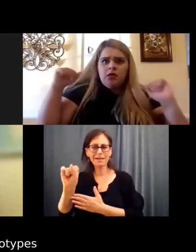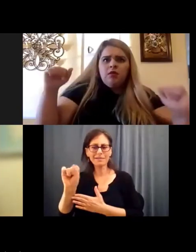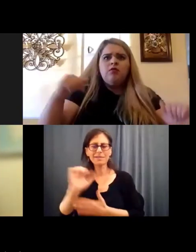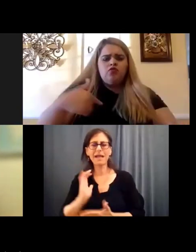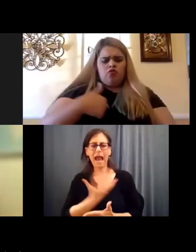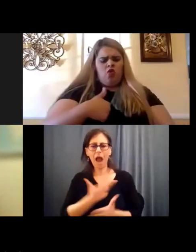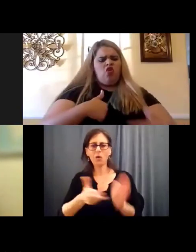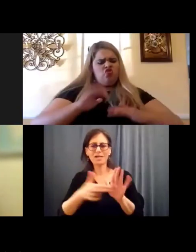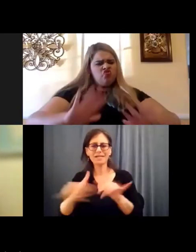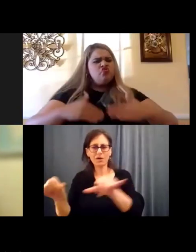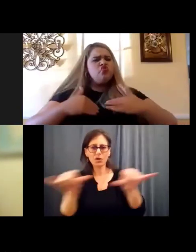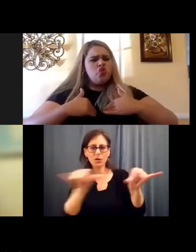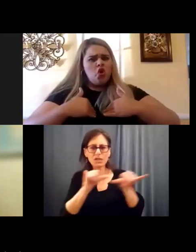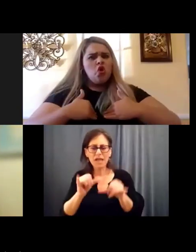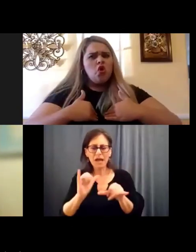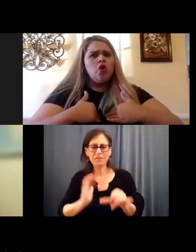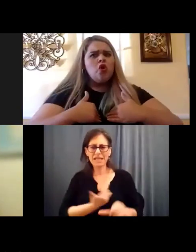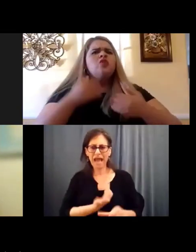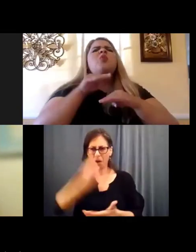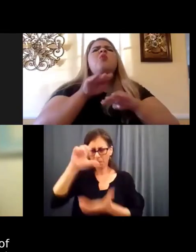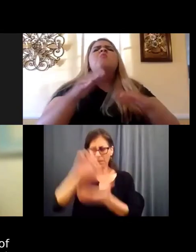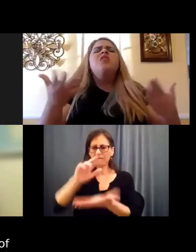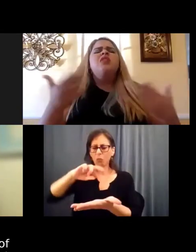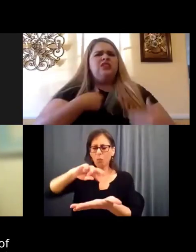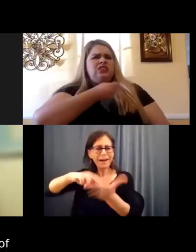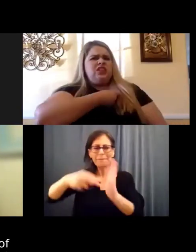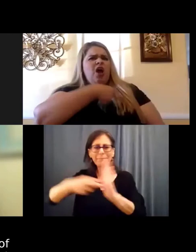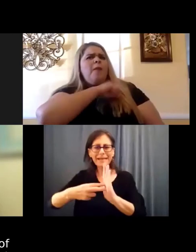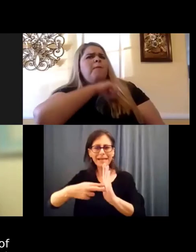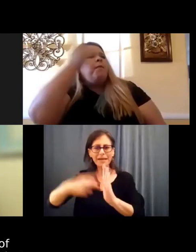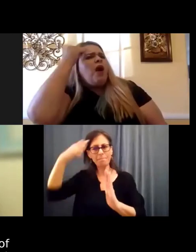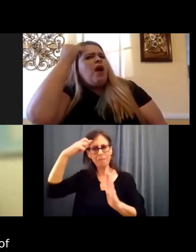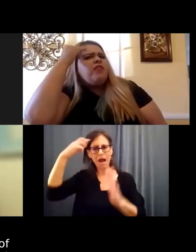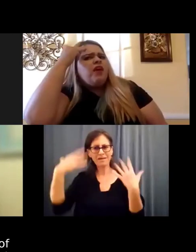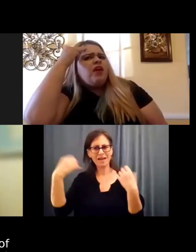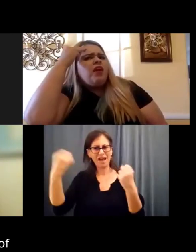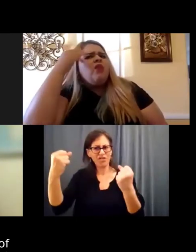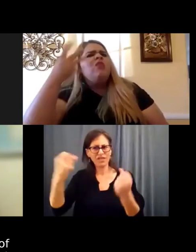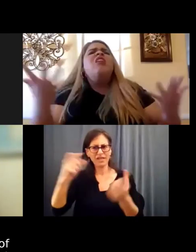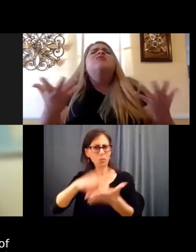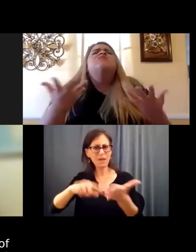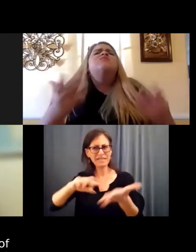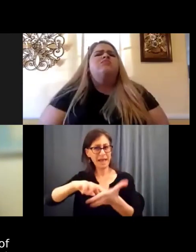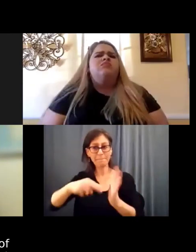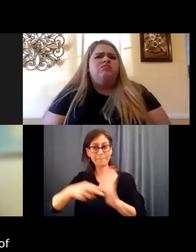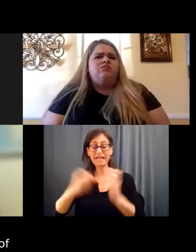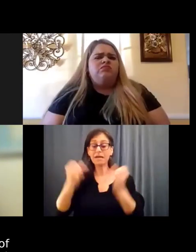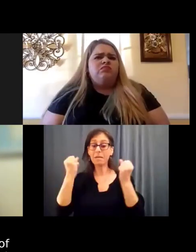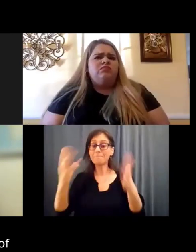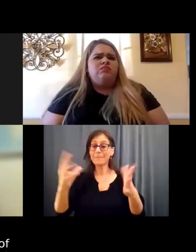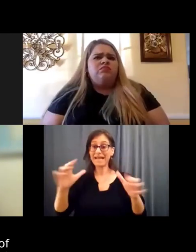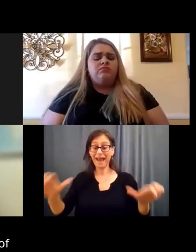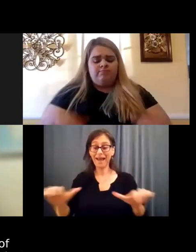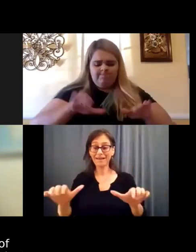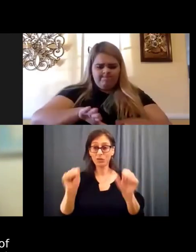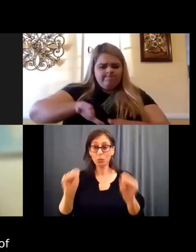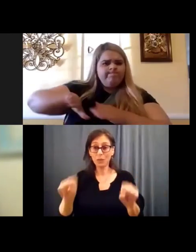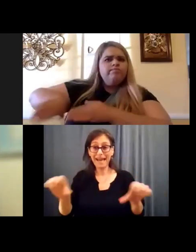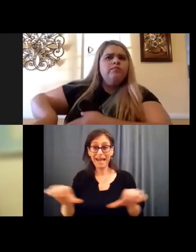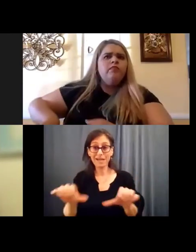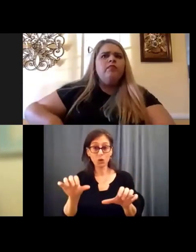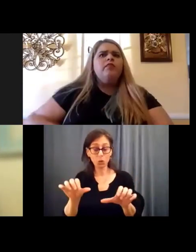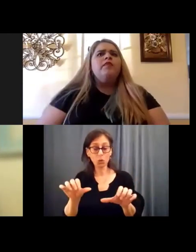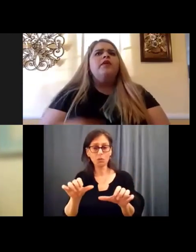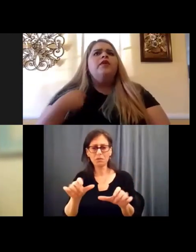are about what is a healthy mind, you know, because, because there's a lot of activities that we can do that